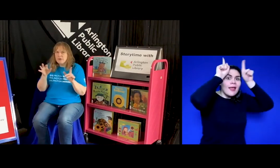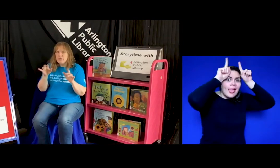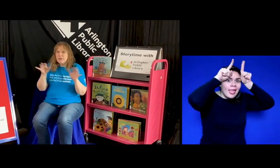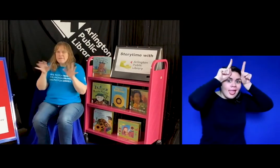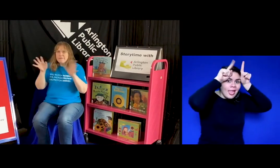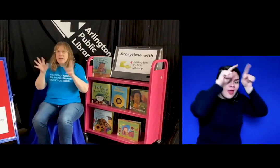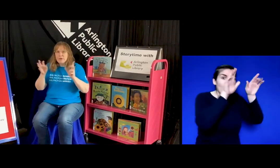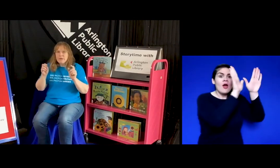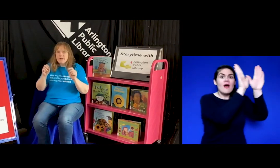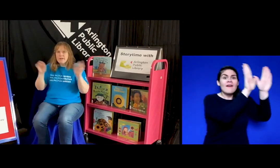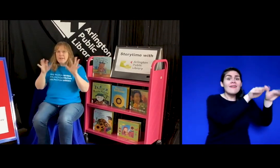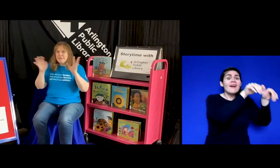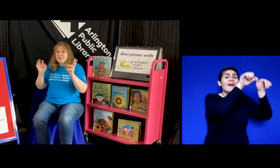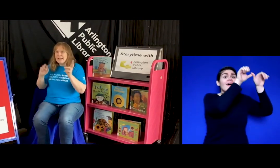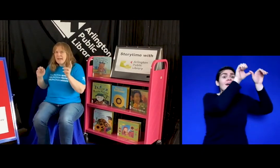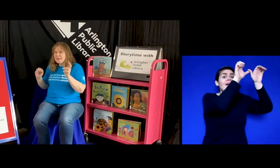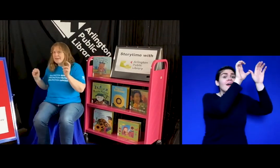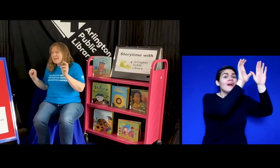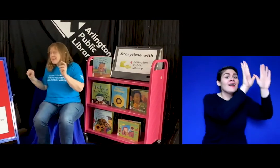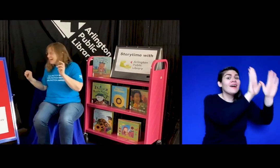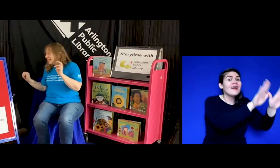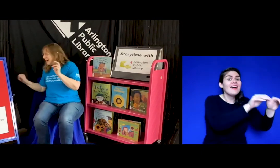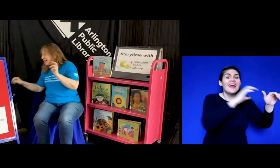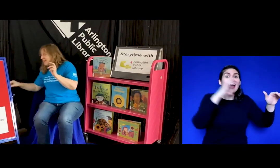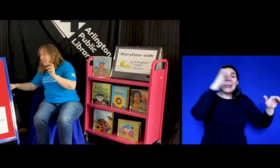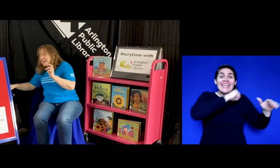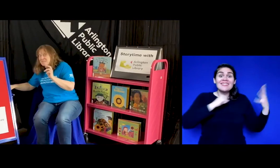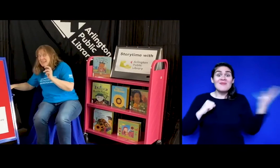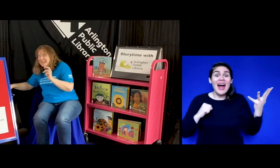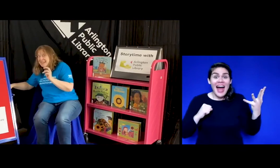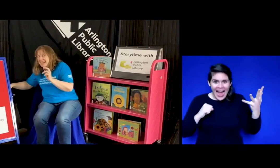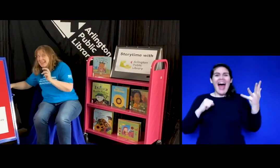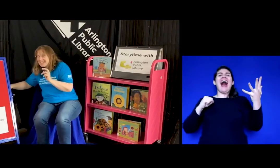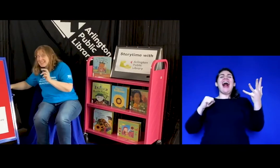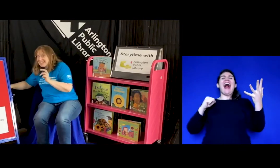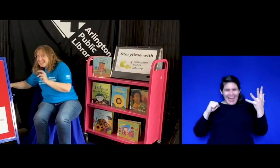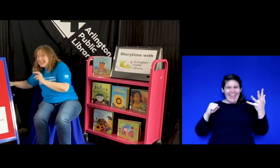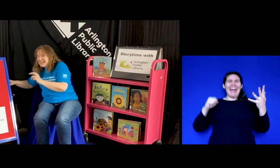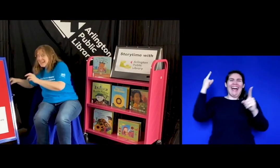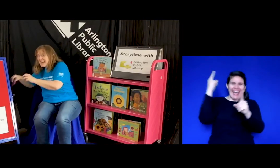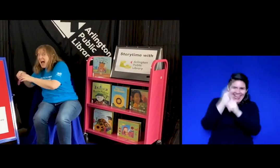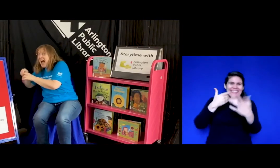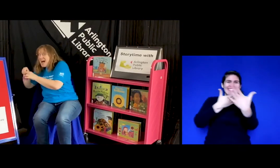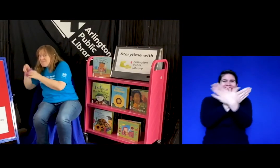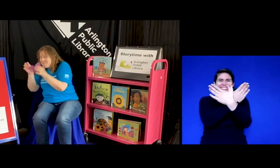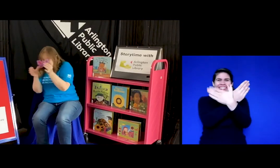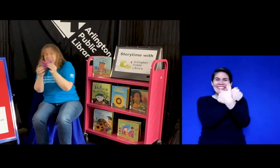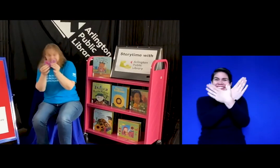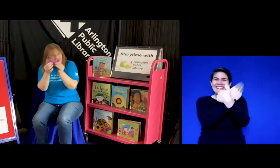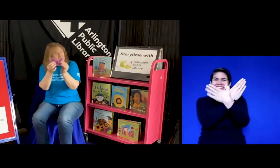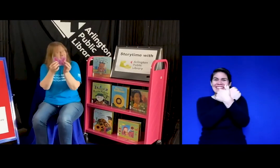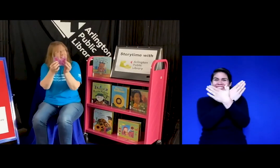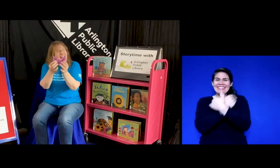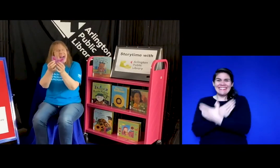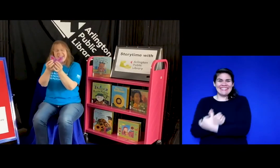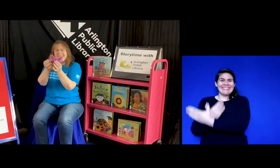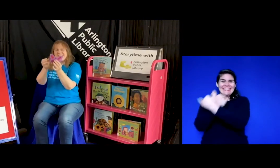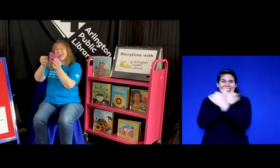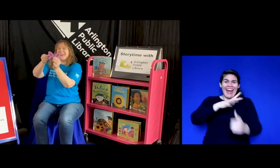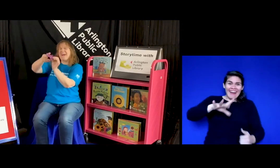flutter flutter can you guess a butterfly is what i